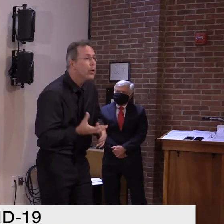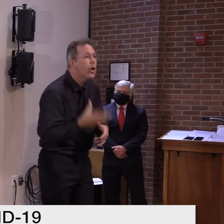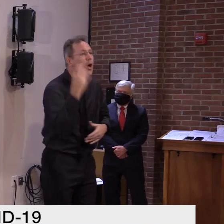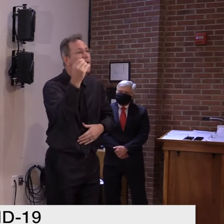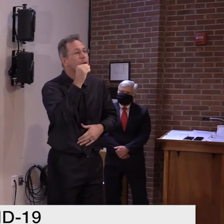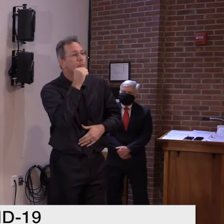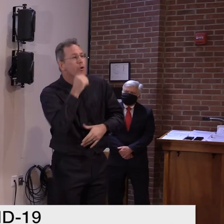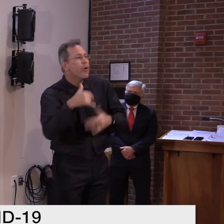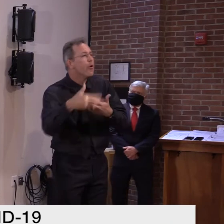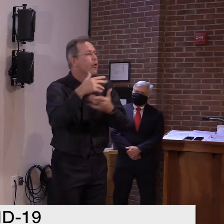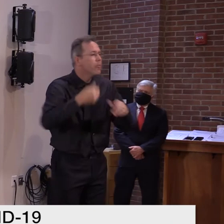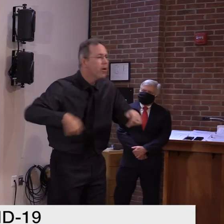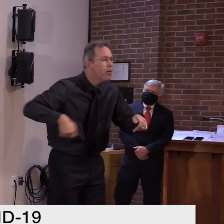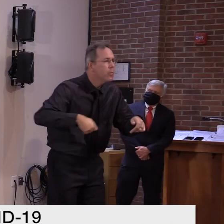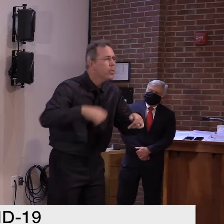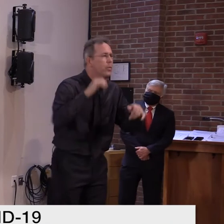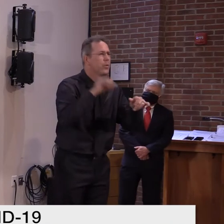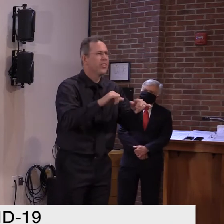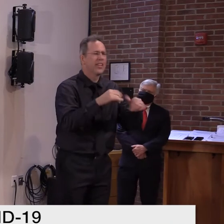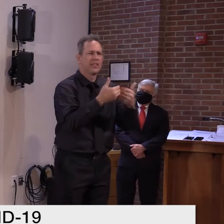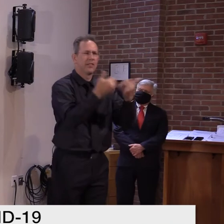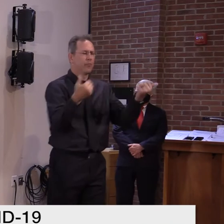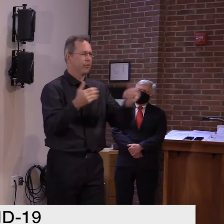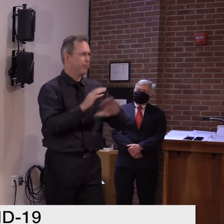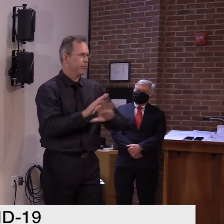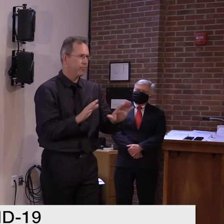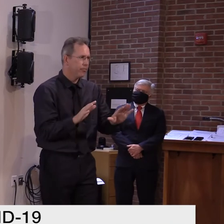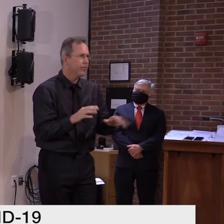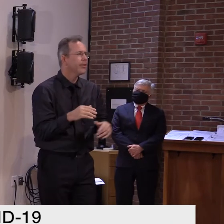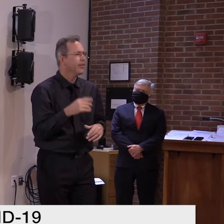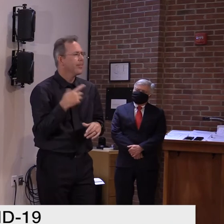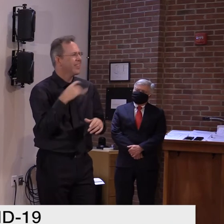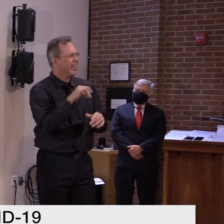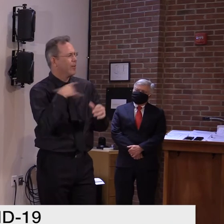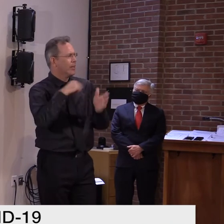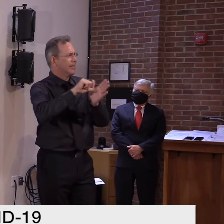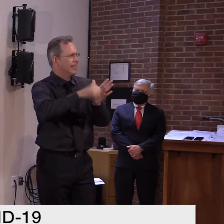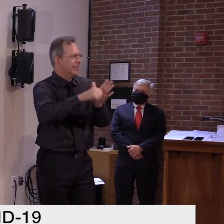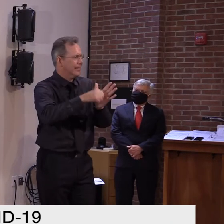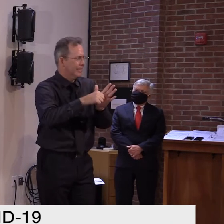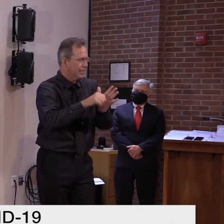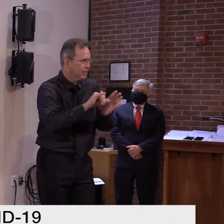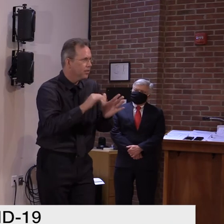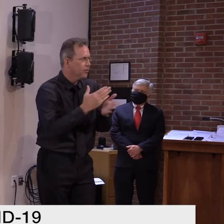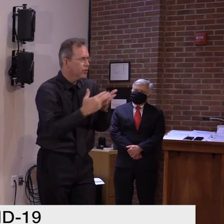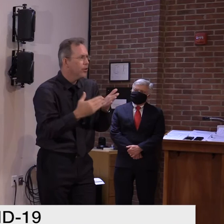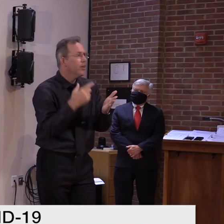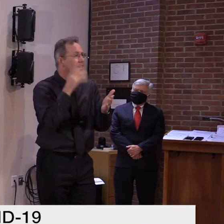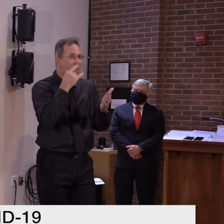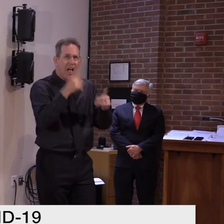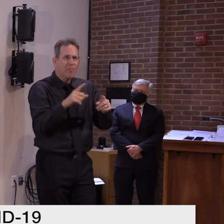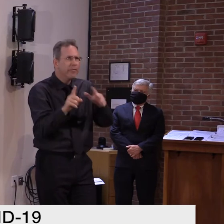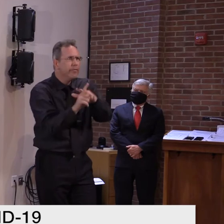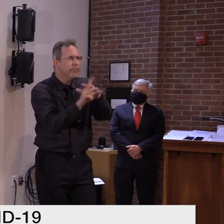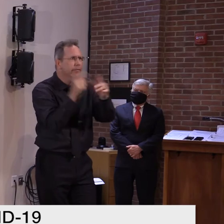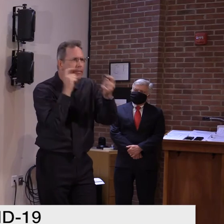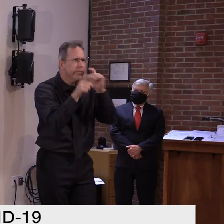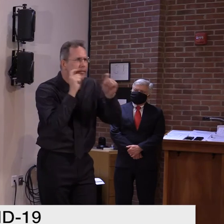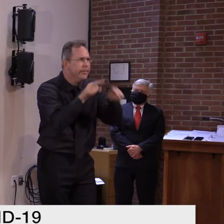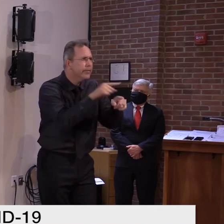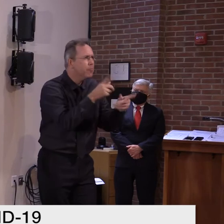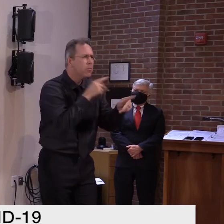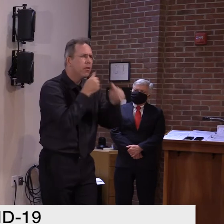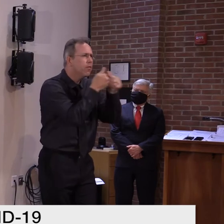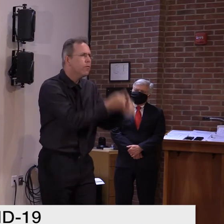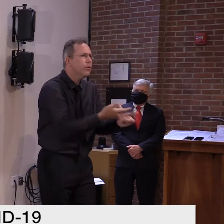uh, away from each other. So this is exactly, um, you know, the predicament we're in at this point. Uh, we don't, you